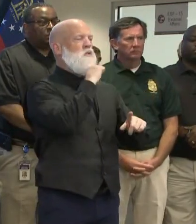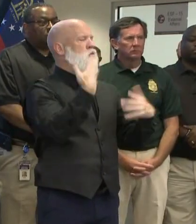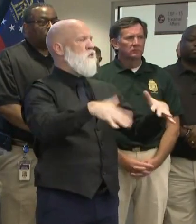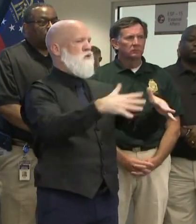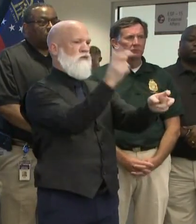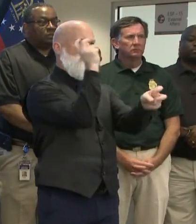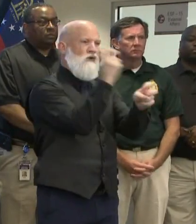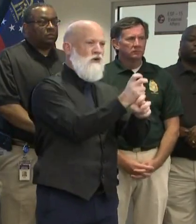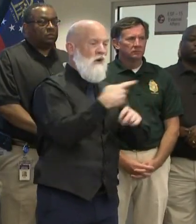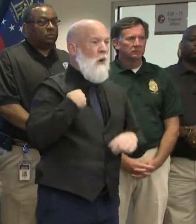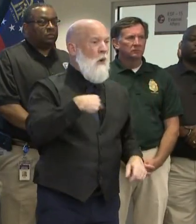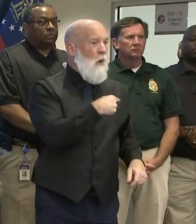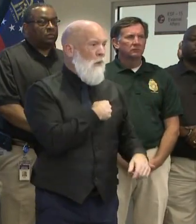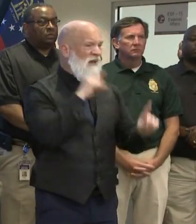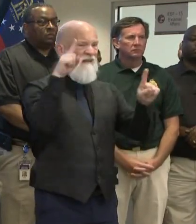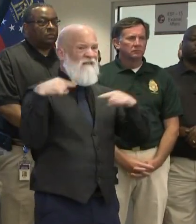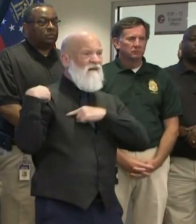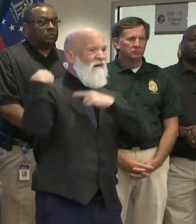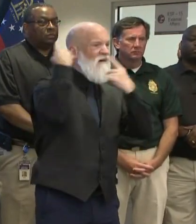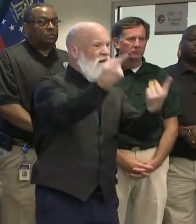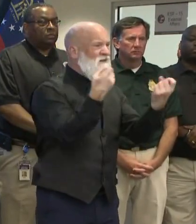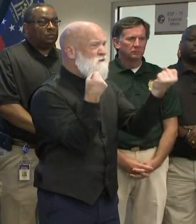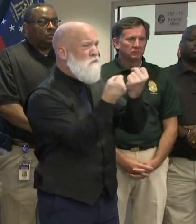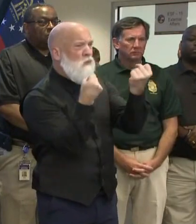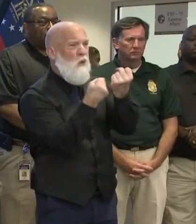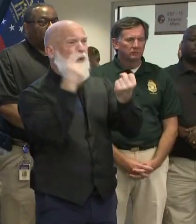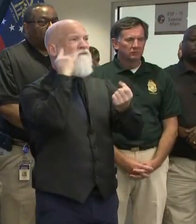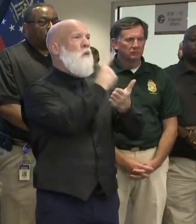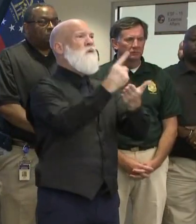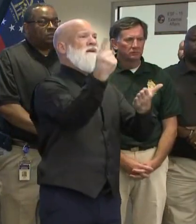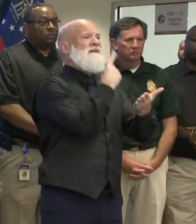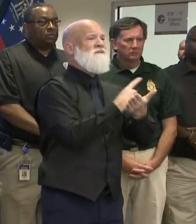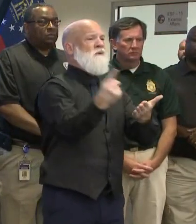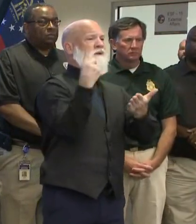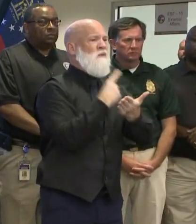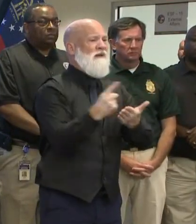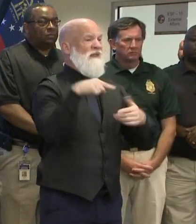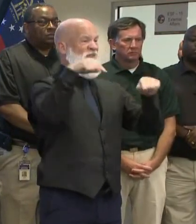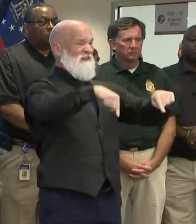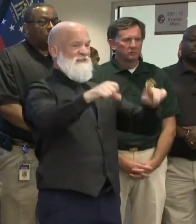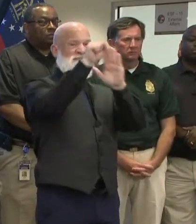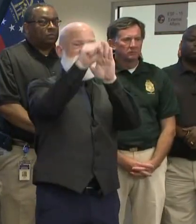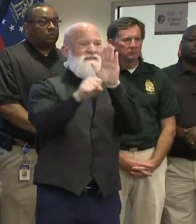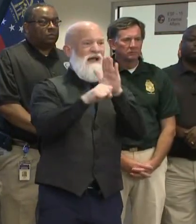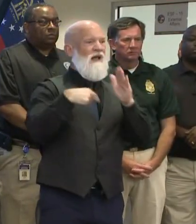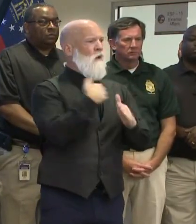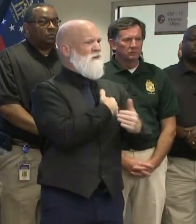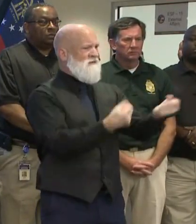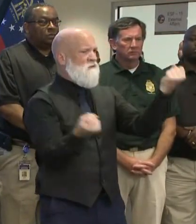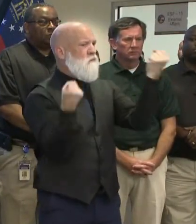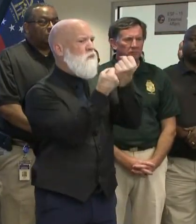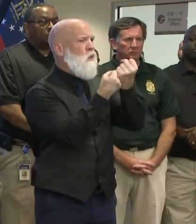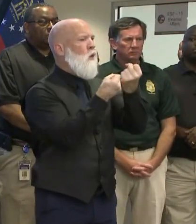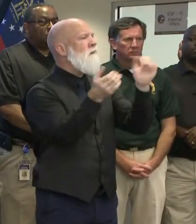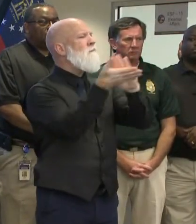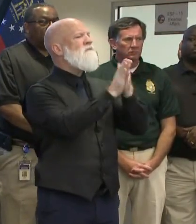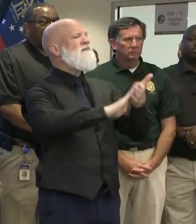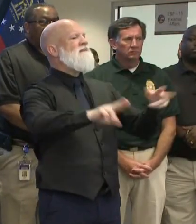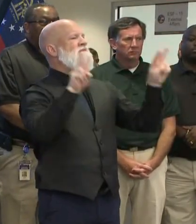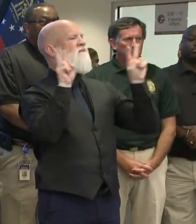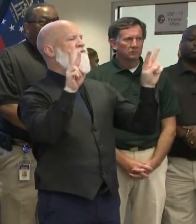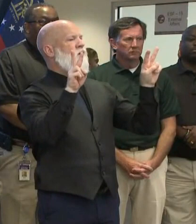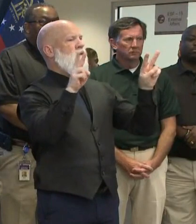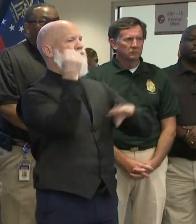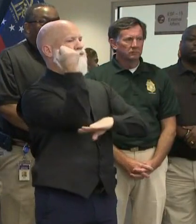We have supported for weeks in this state peaceful protest. You haven't heard about any of these problems in